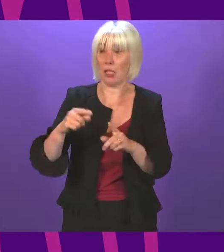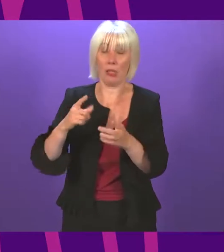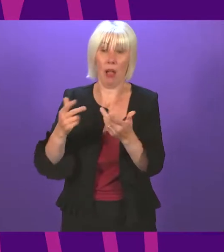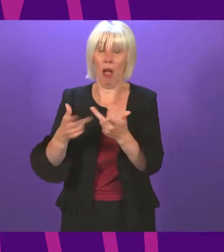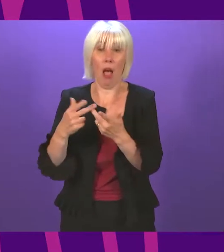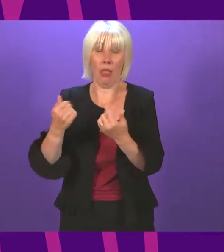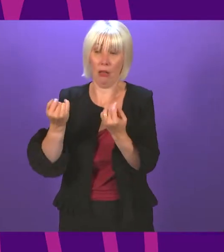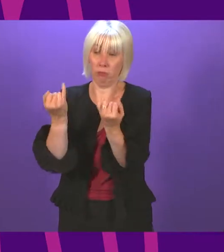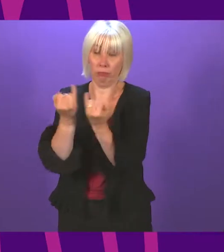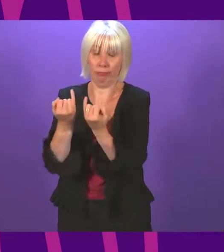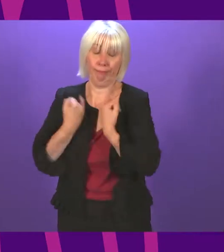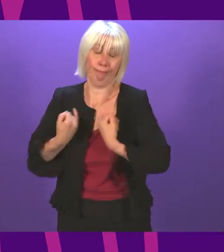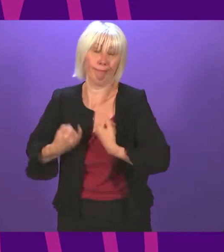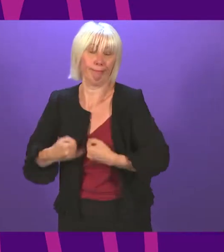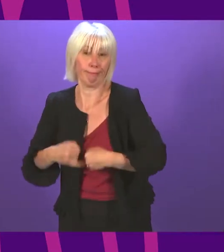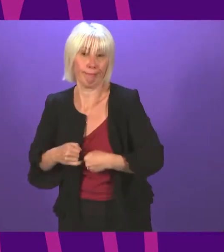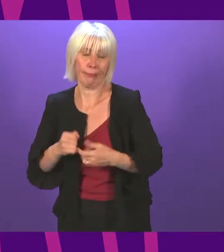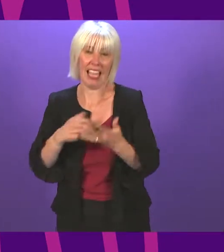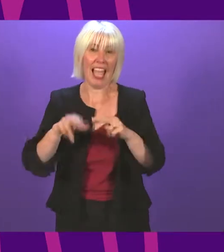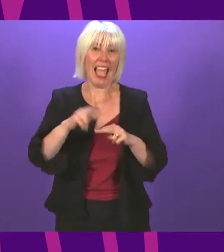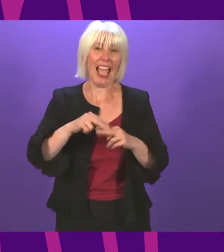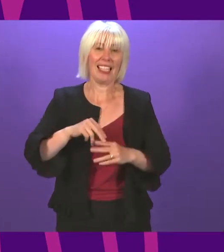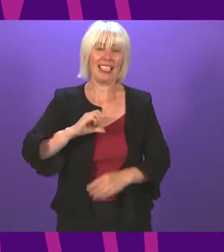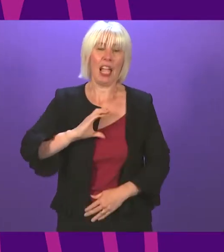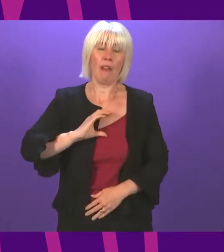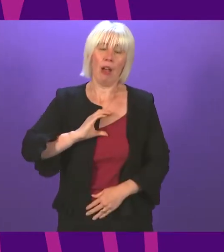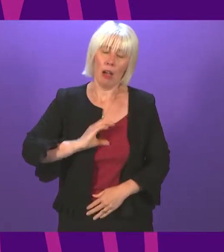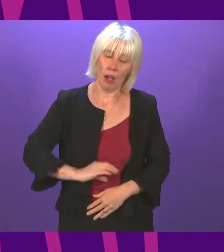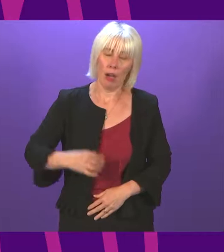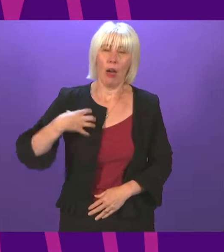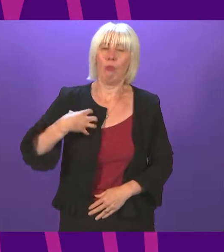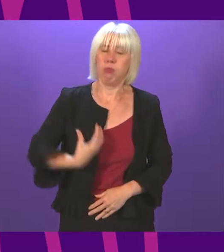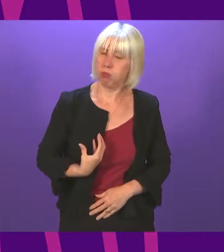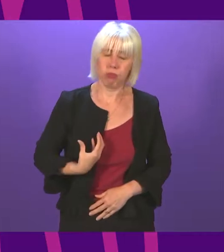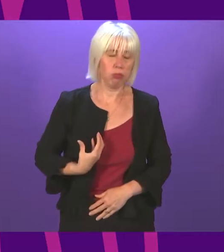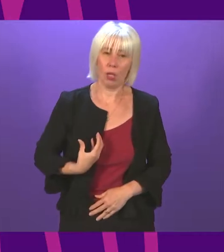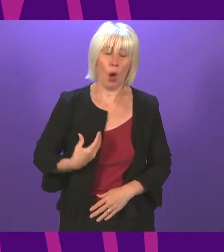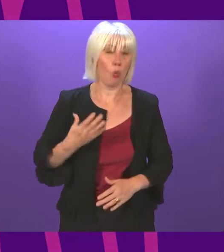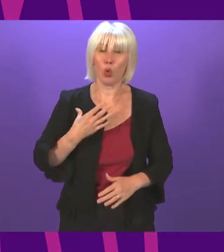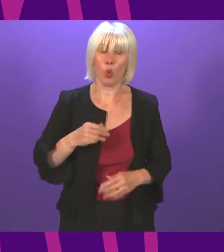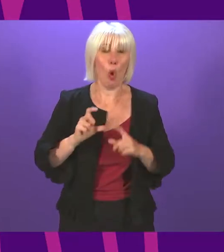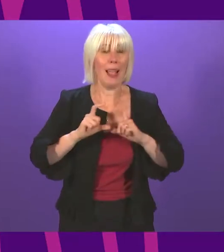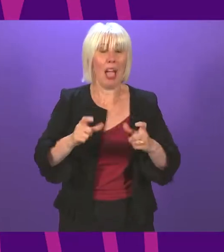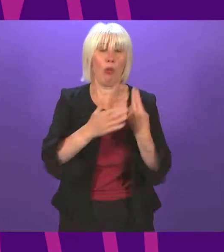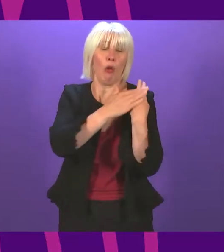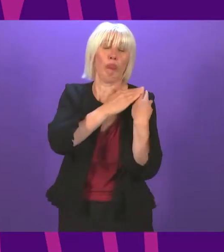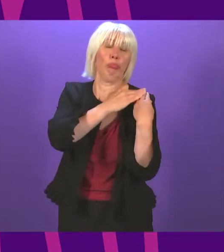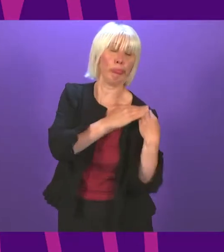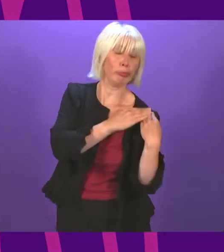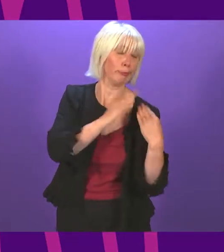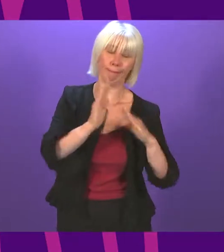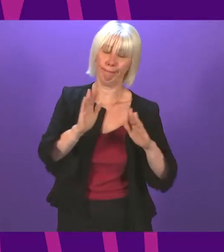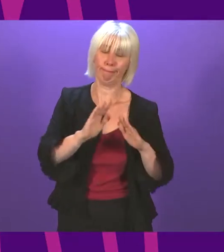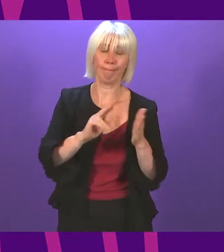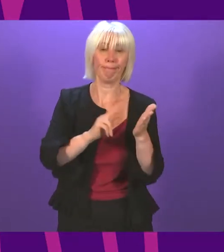and demoralised and as we make plans to help our NHS recover, we must avoid placing extra pressure on them. The NHS